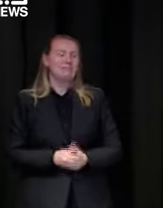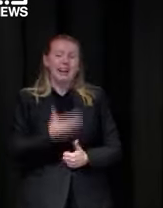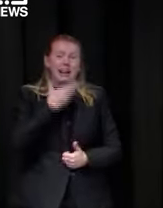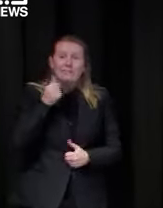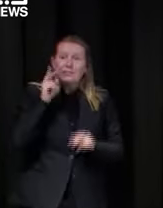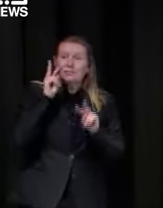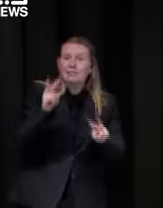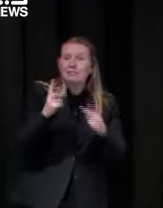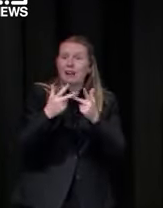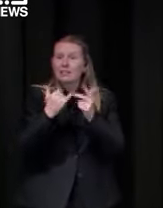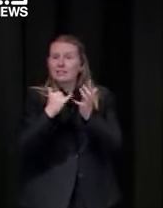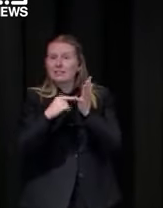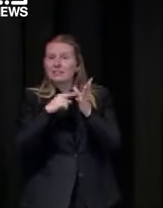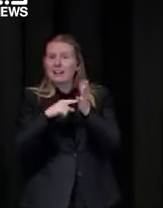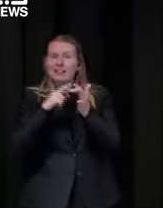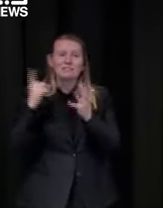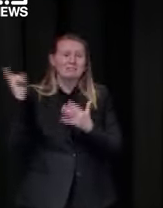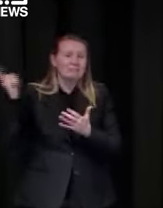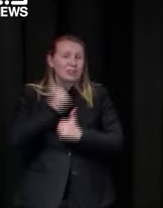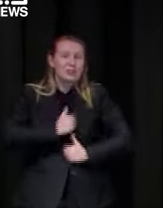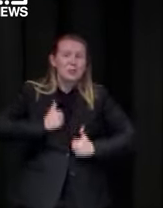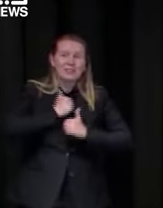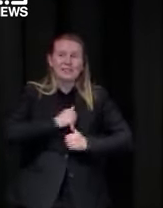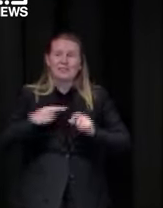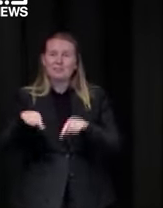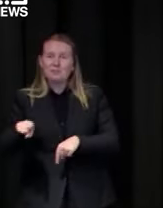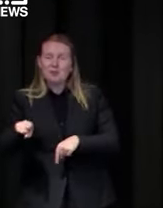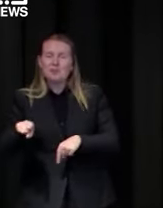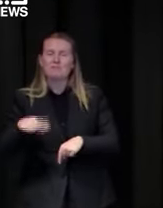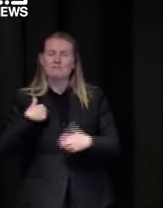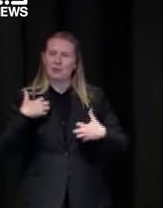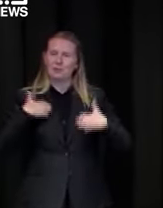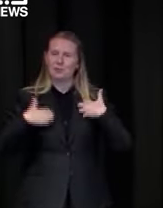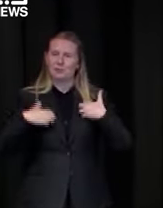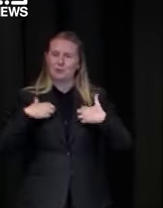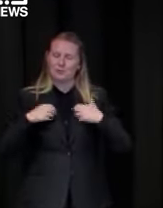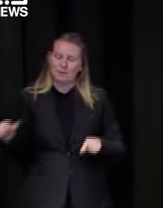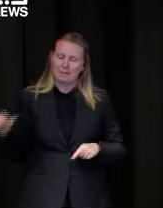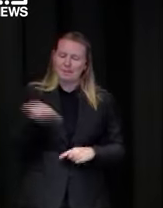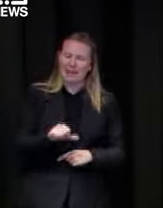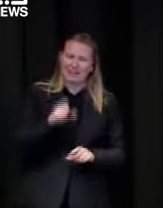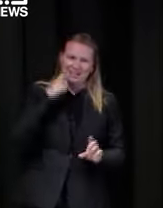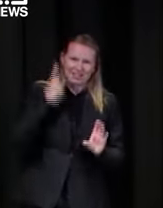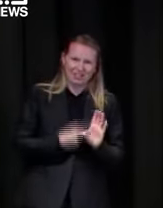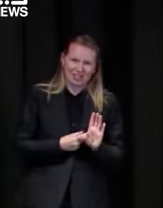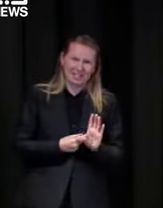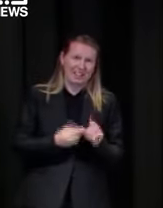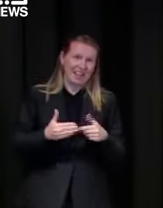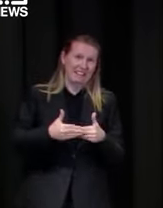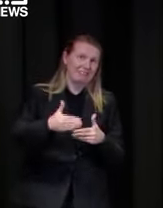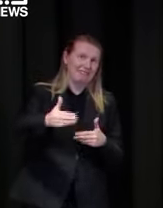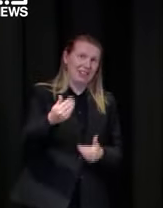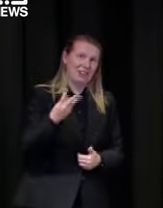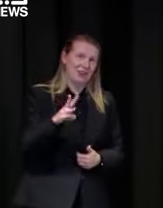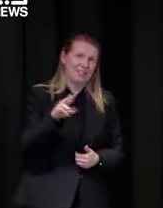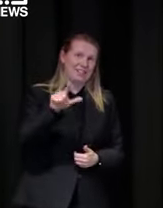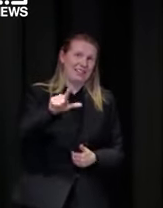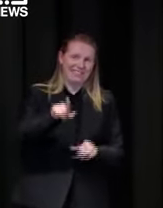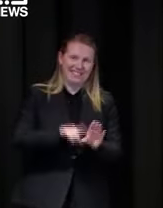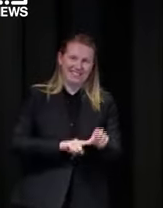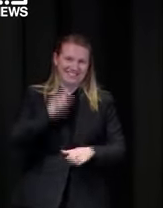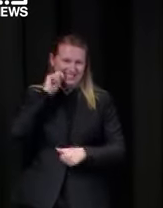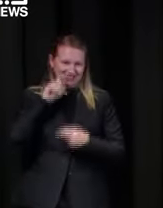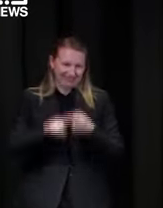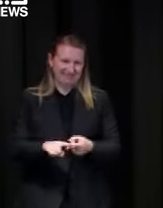locations we're looking forward to having it back and then having it back here for the next 37 years thereafter you said never